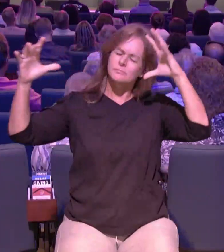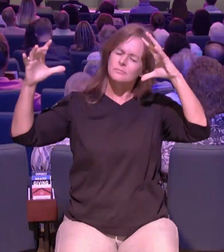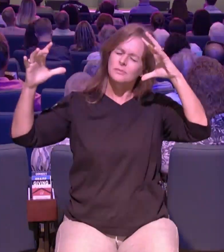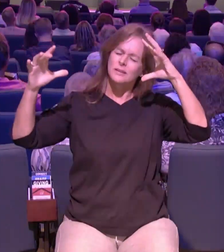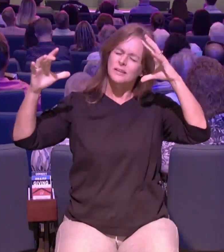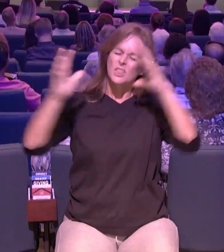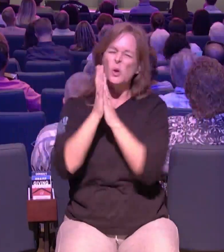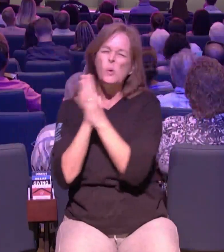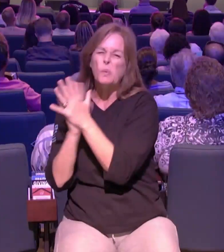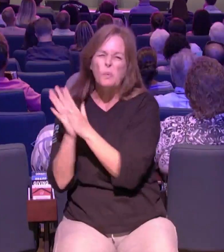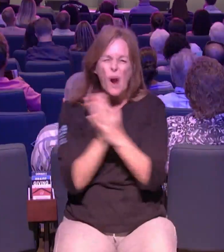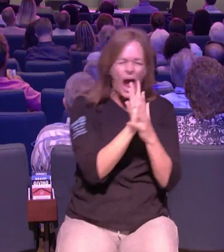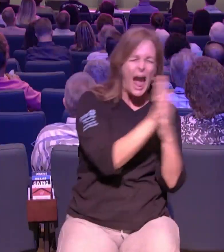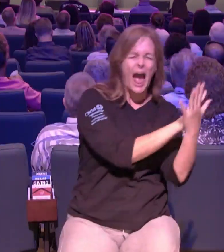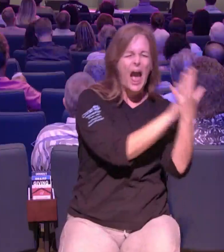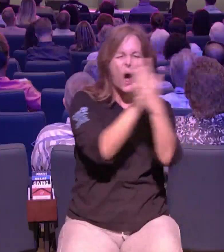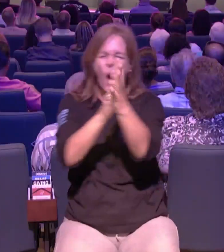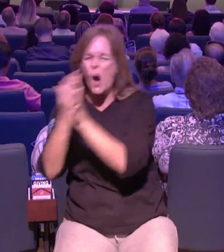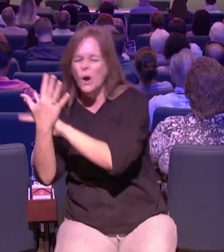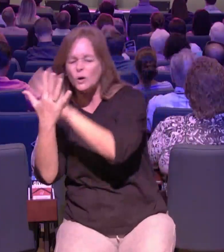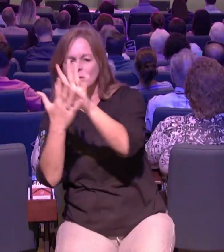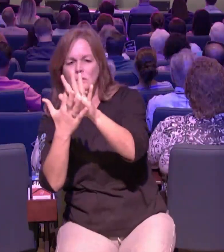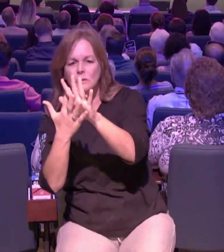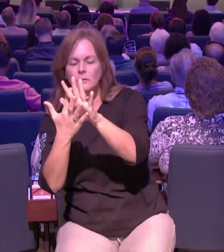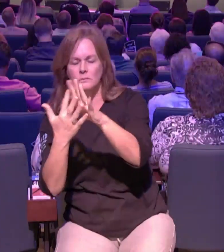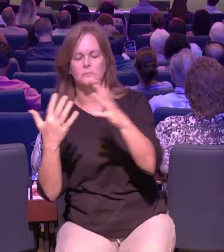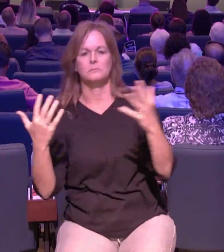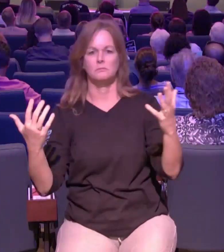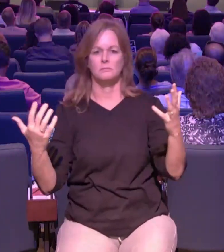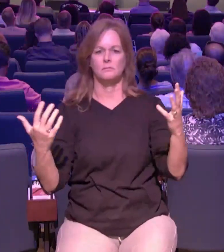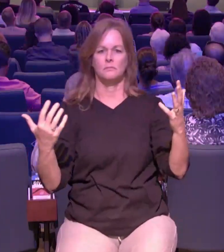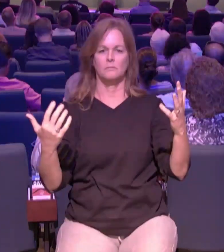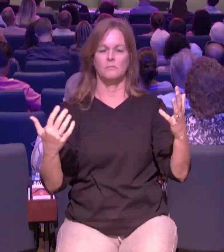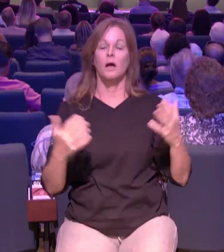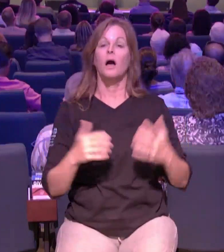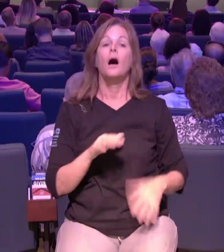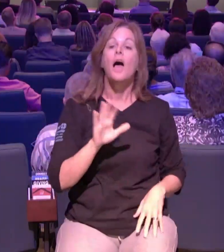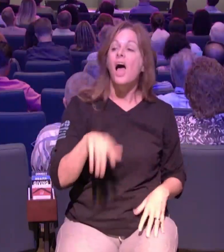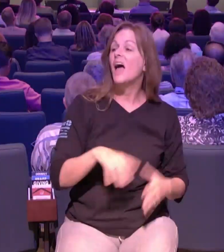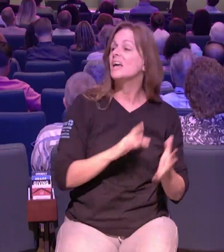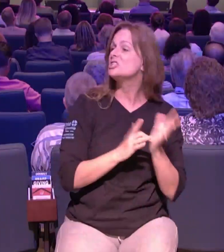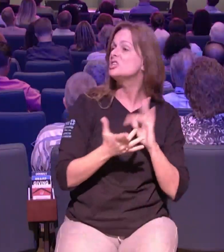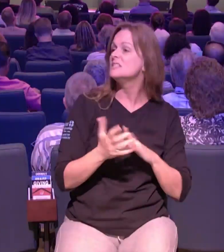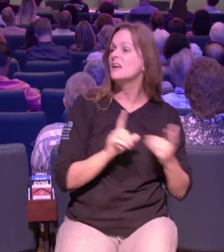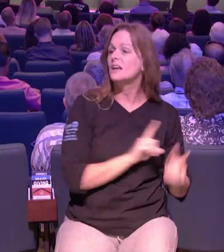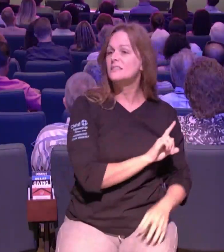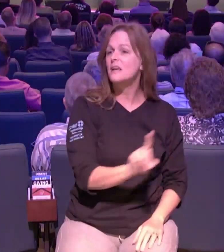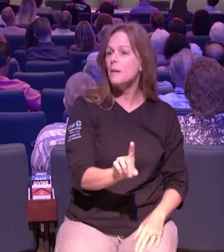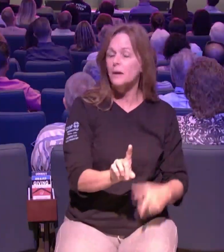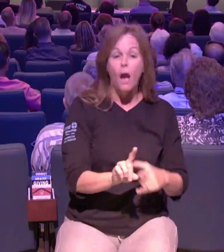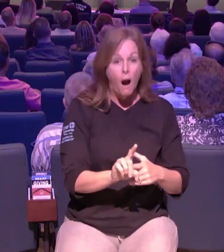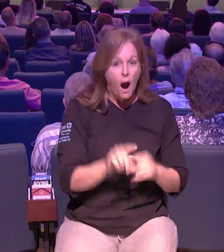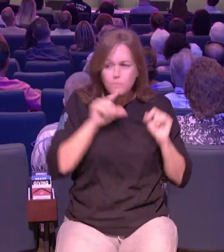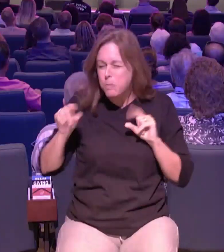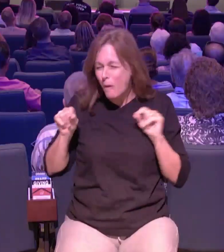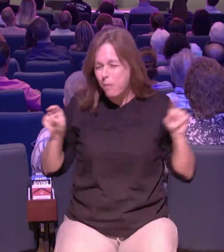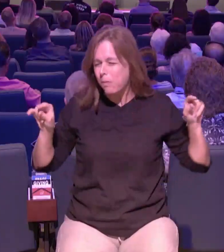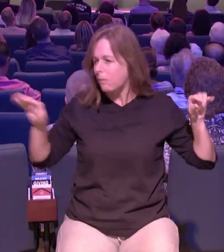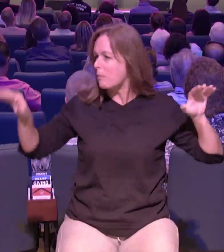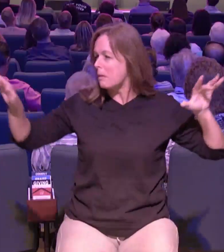made me wonder how did all those people hear that jesus was there how how did they know that he was in the house